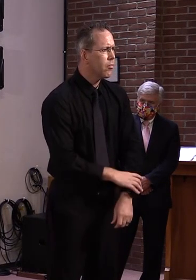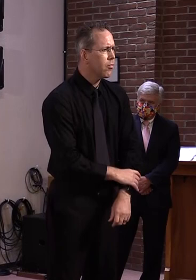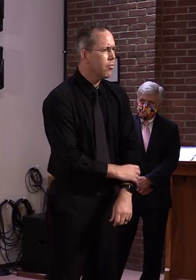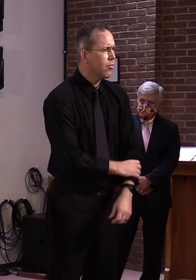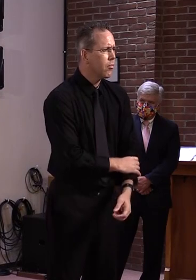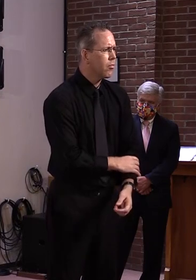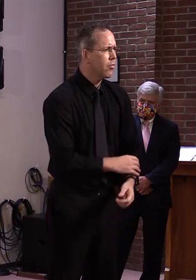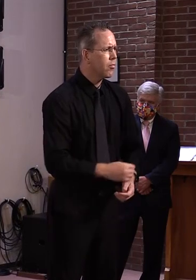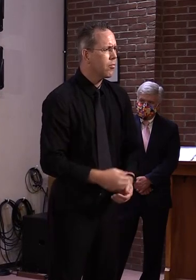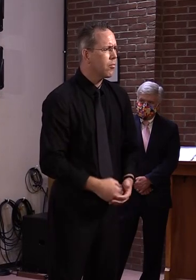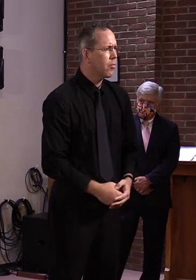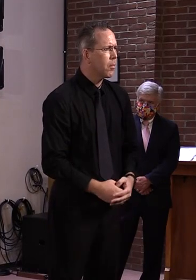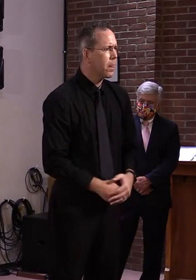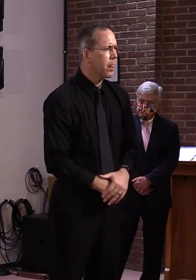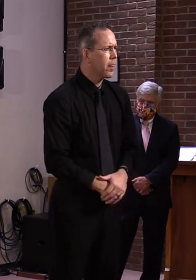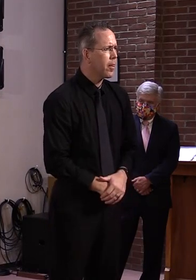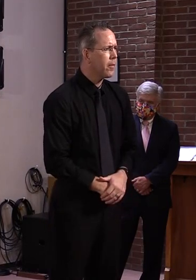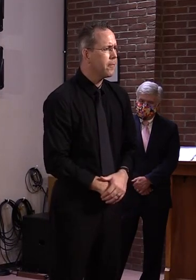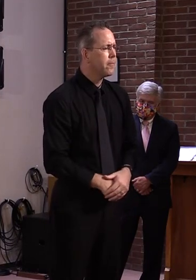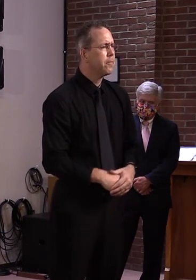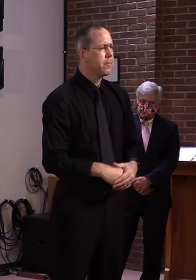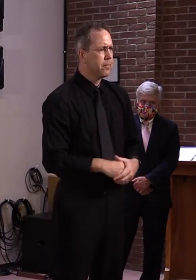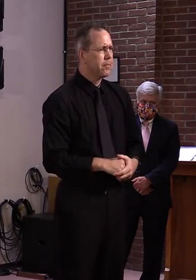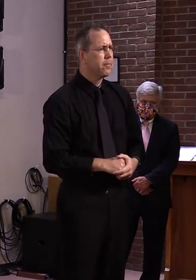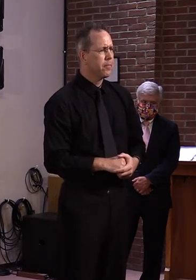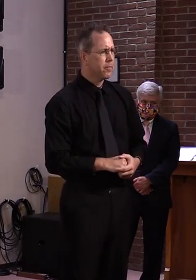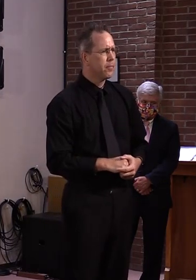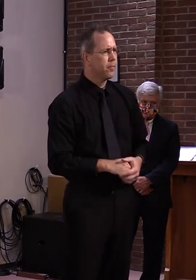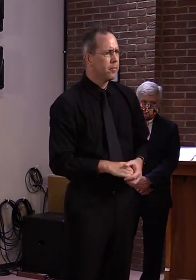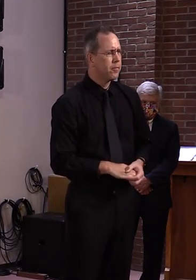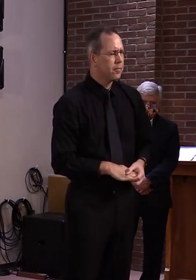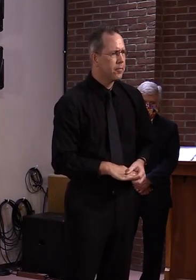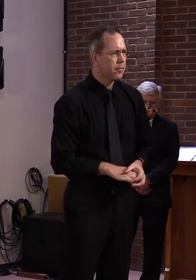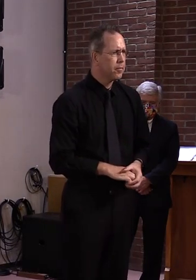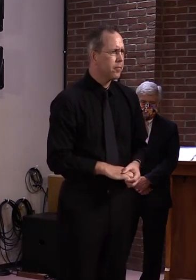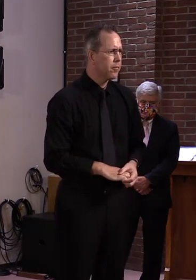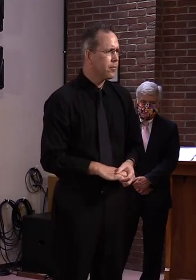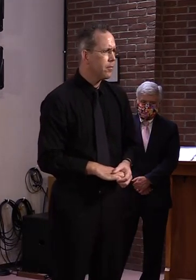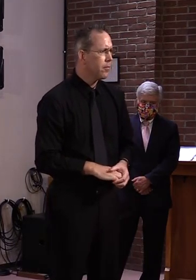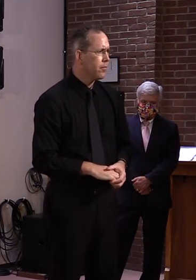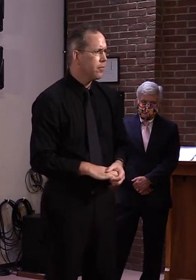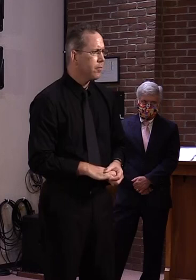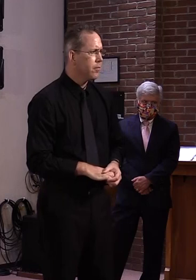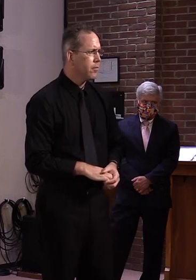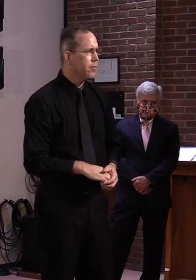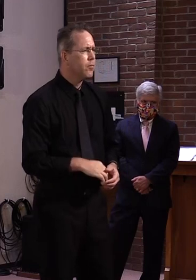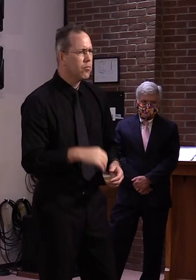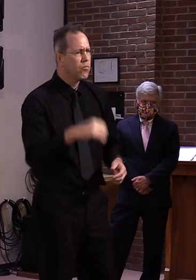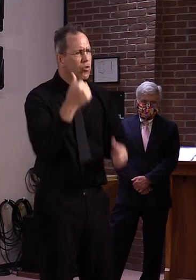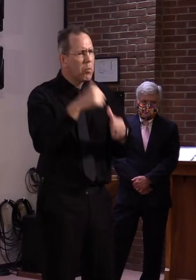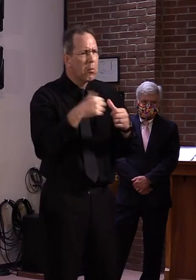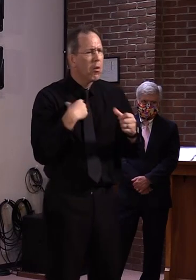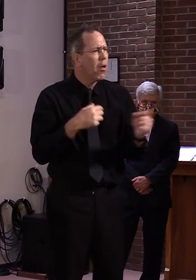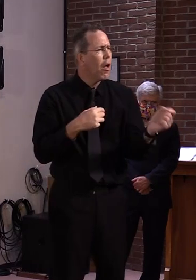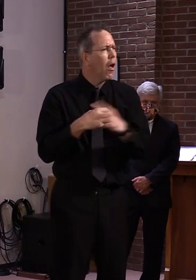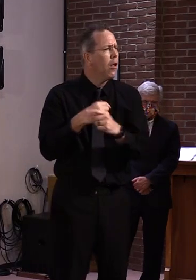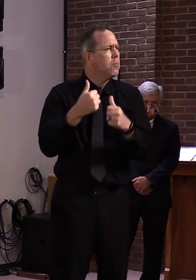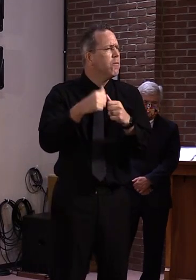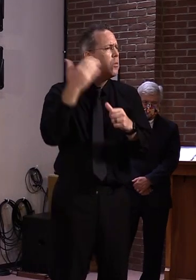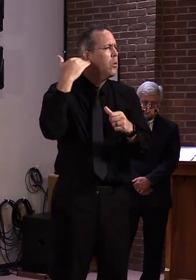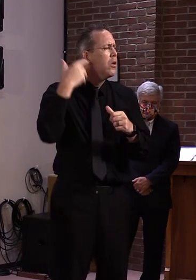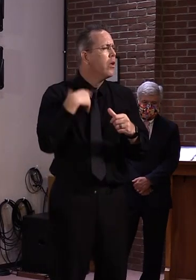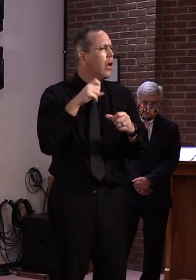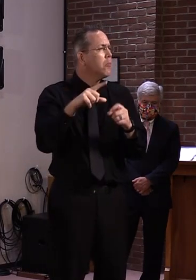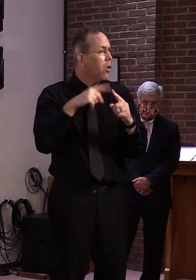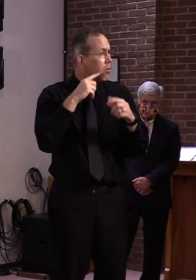answer on yet? I believe so. did reach out to General Knight and referred him to. In fact,